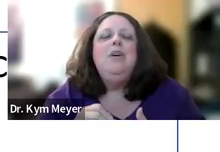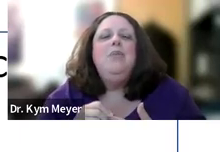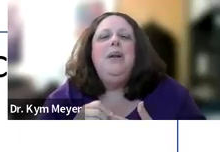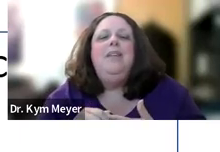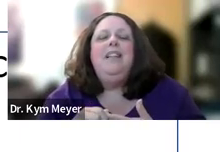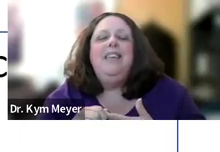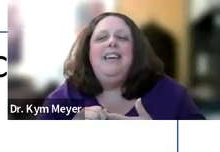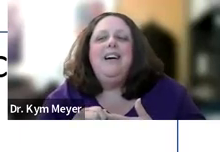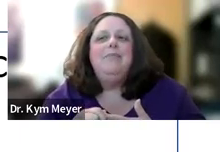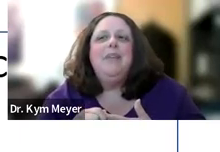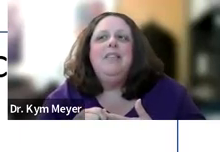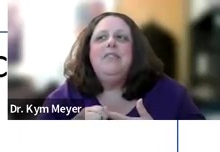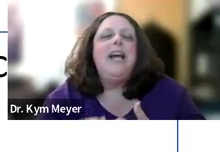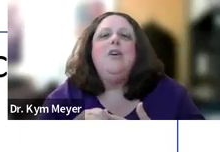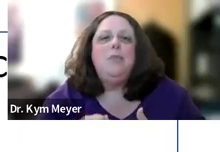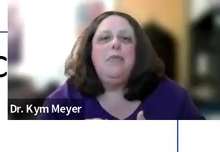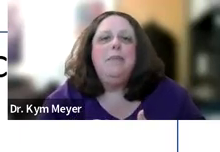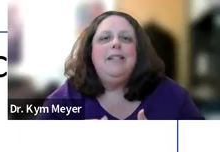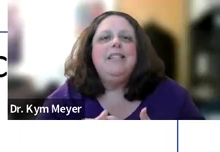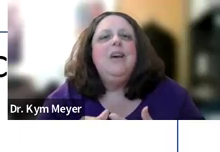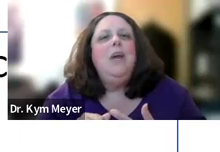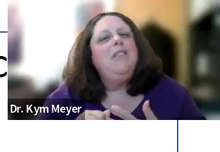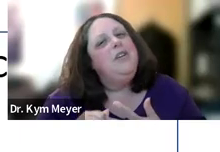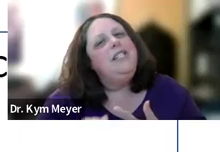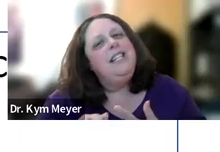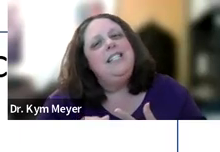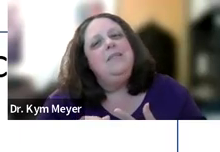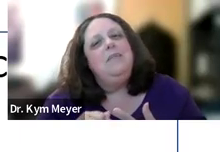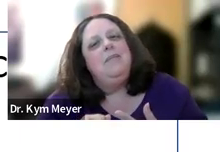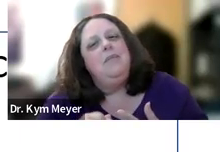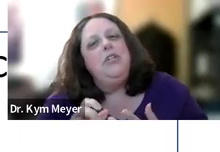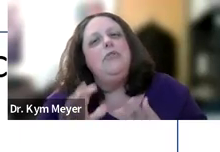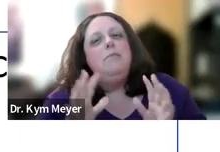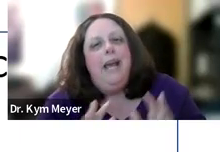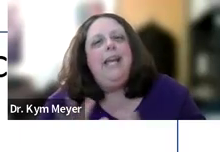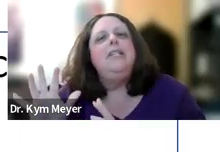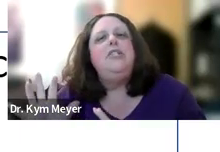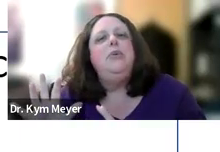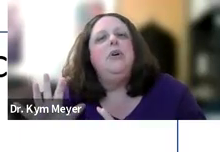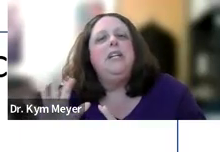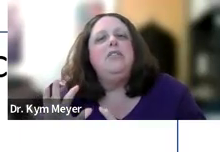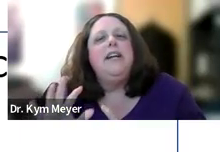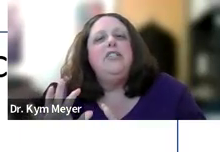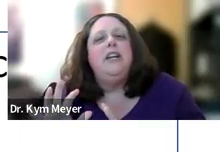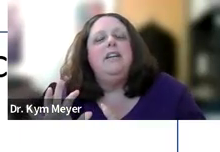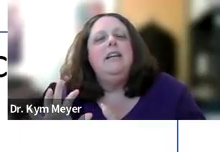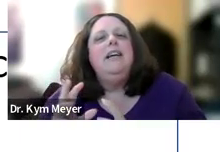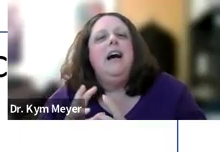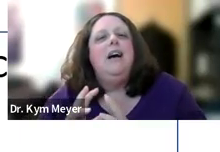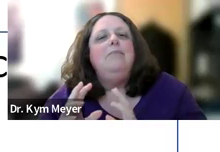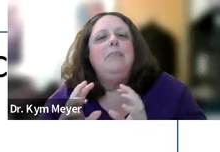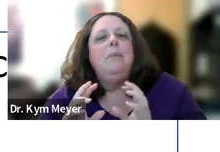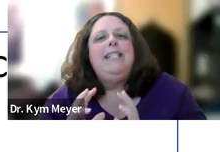happens when the they're diagnosed by three months. We have a good sense that the children are making it to early intervention intervention,